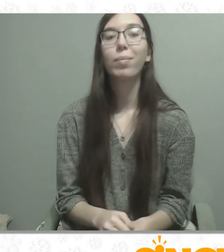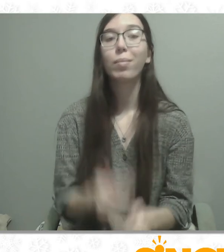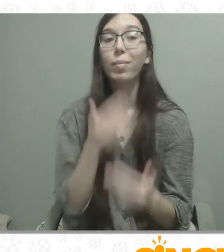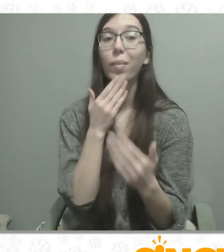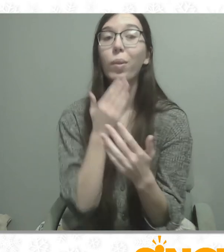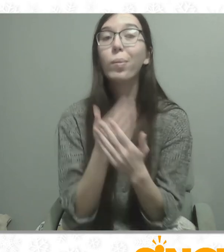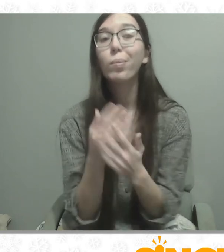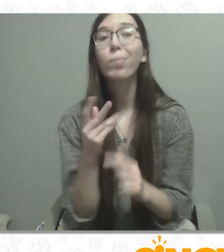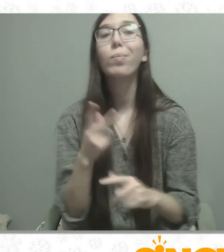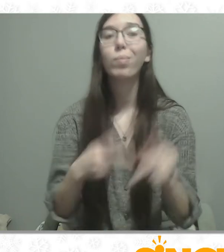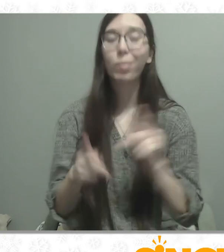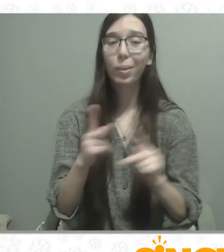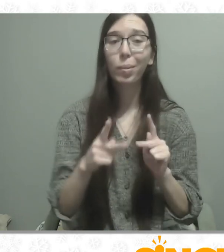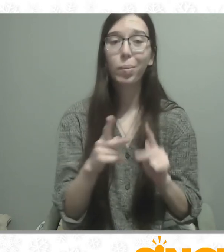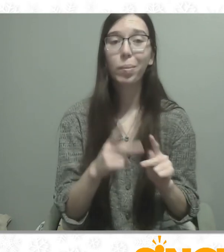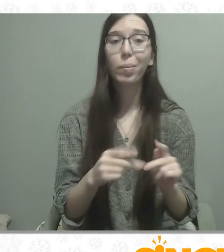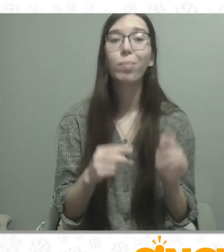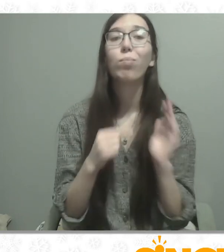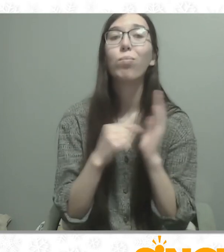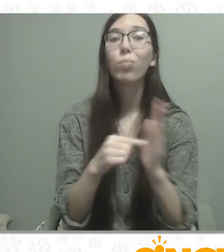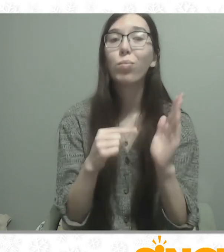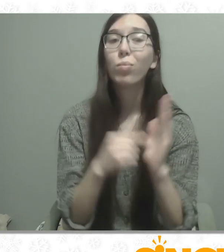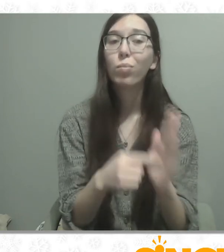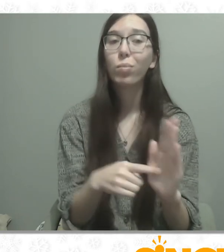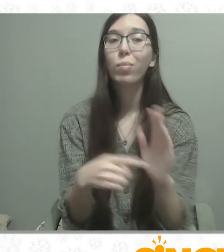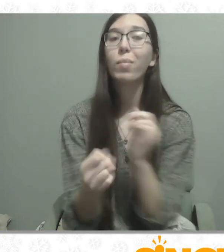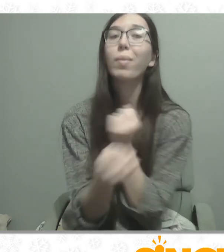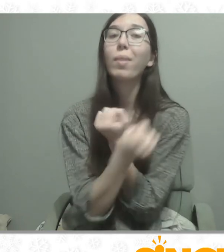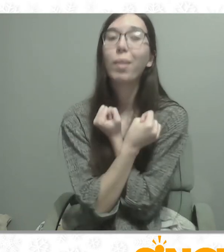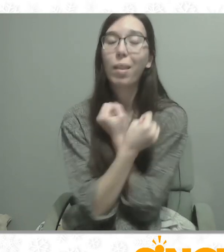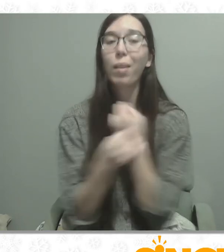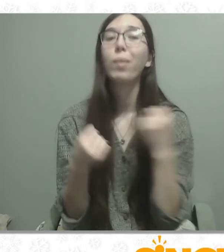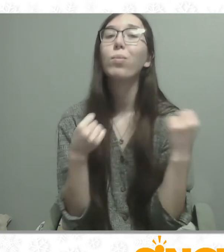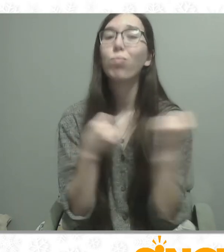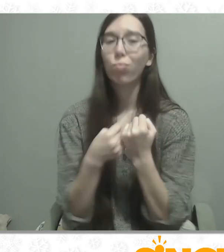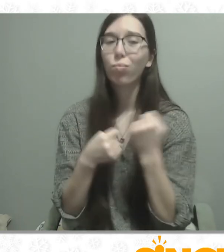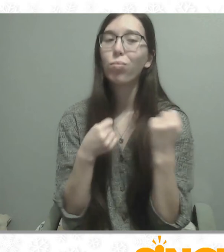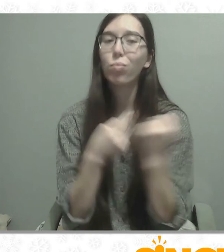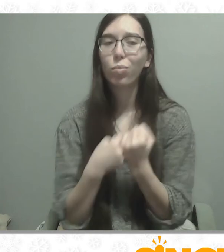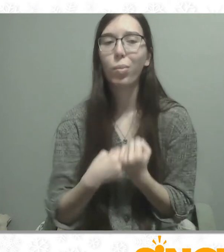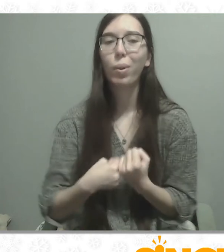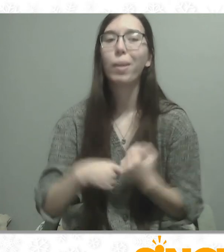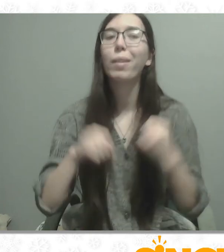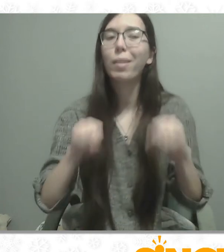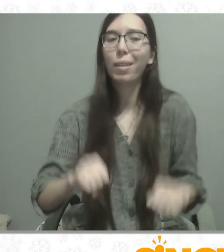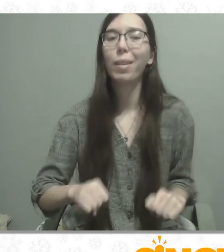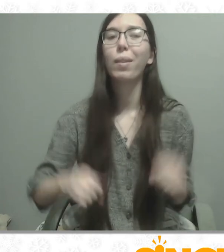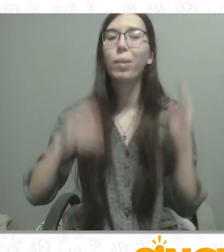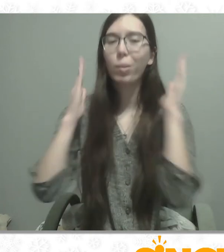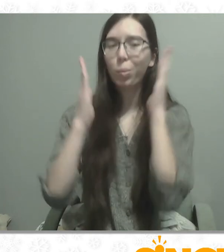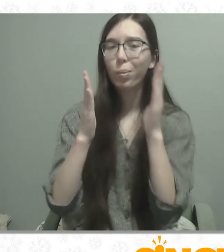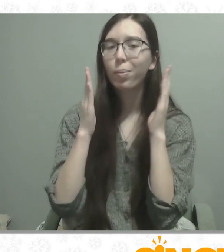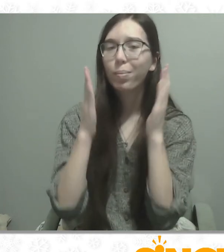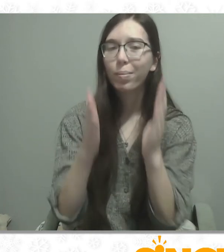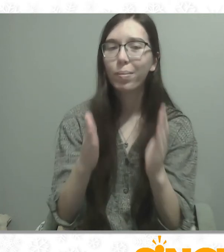While faith and hope and love abound, to keep our